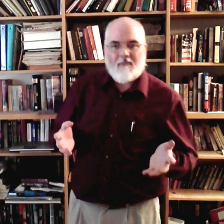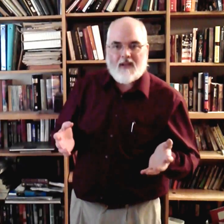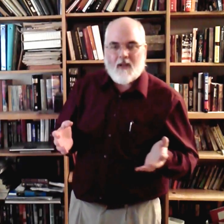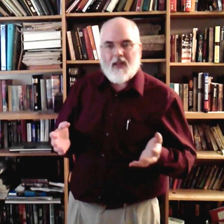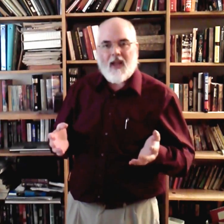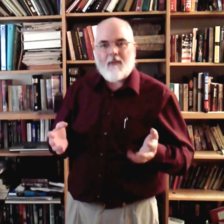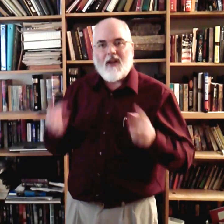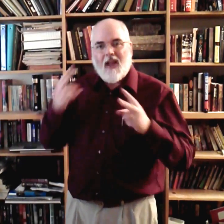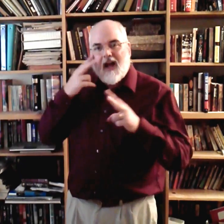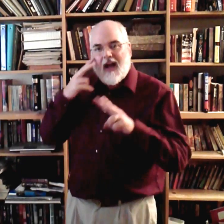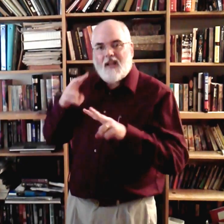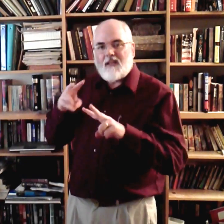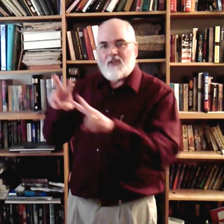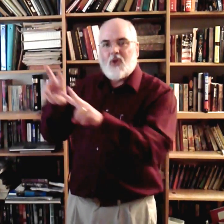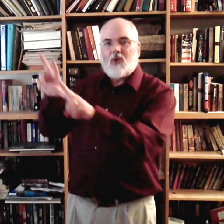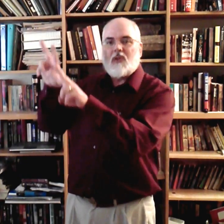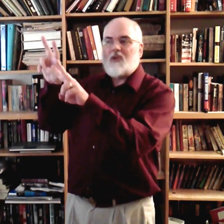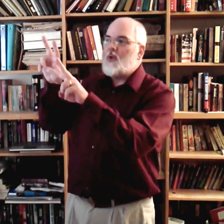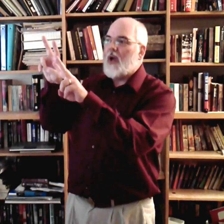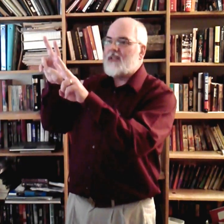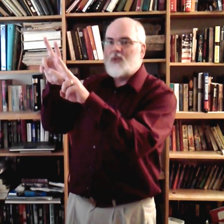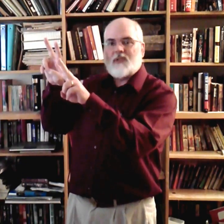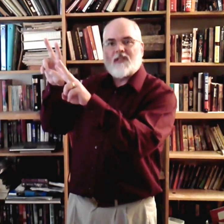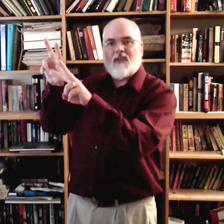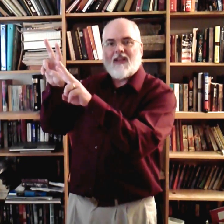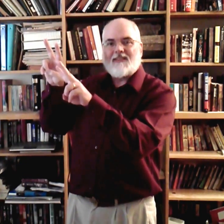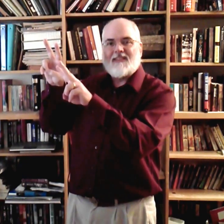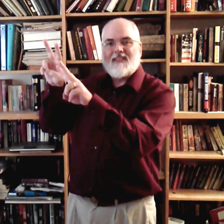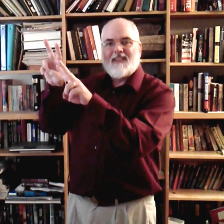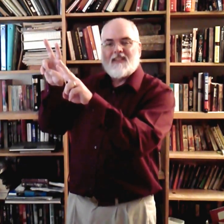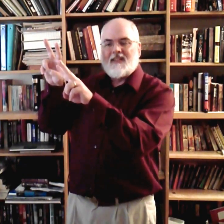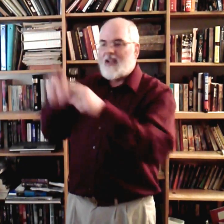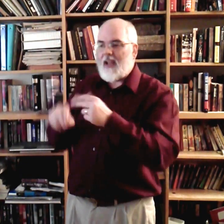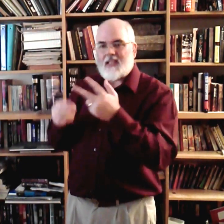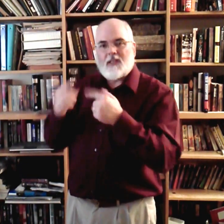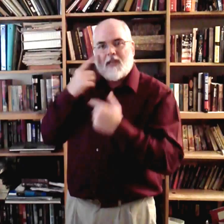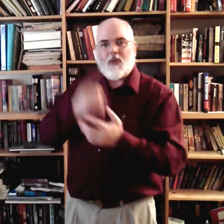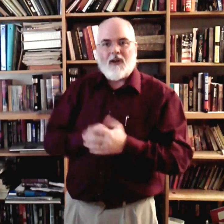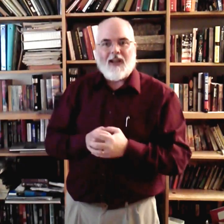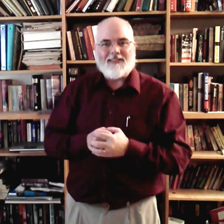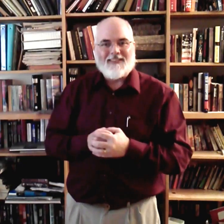I picked up the habit, I look with two eyes. Two sets of eyes. I guess it's because I wear glasses.